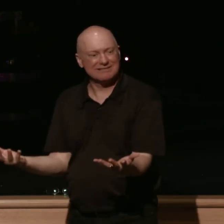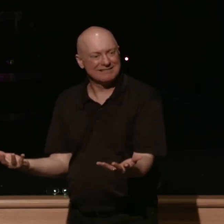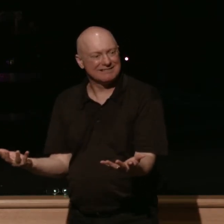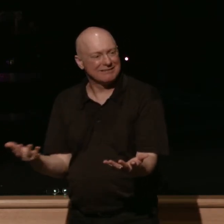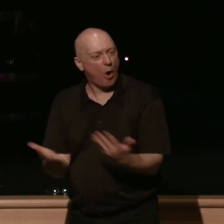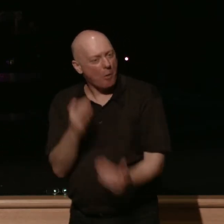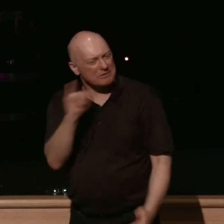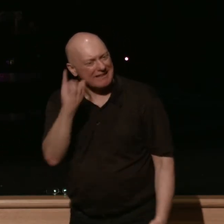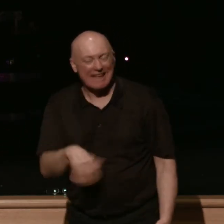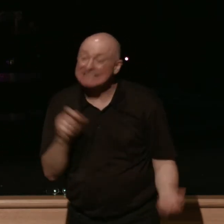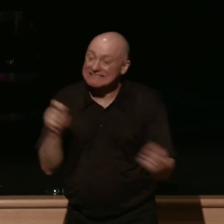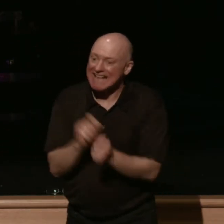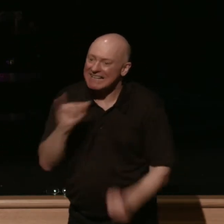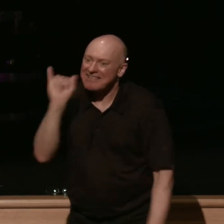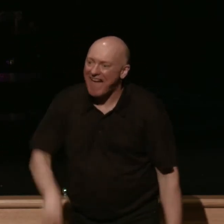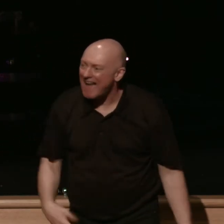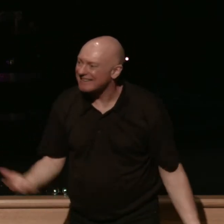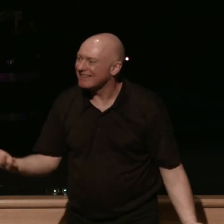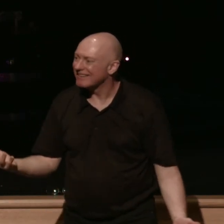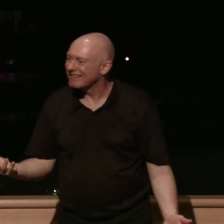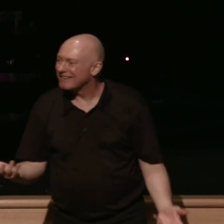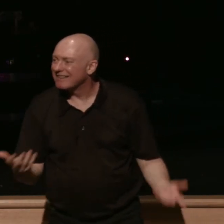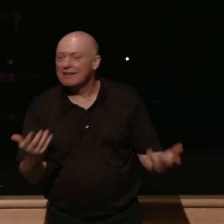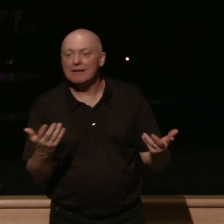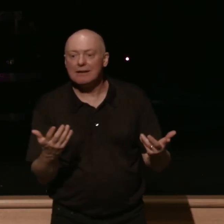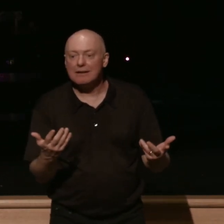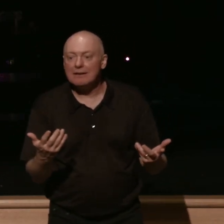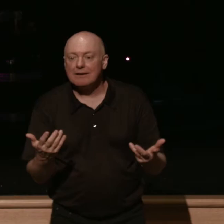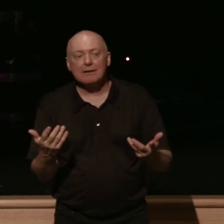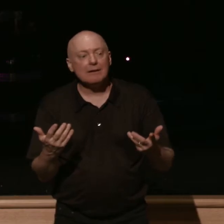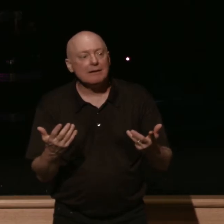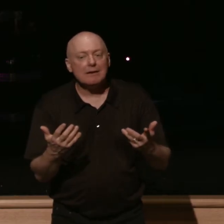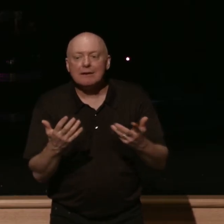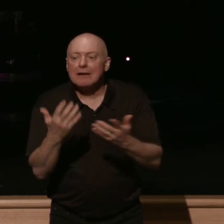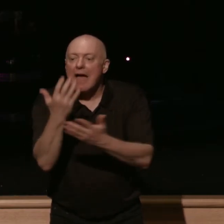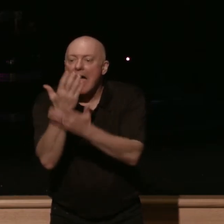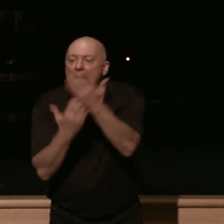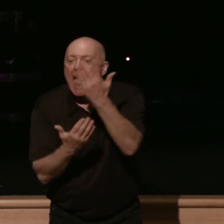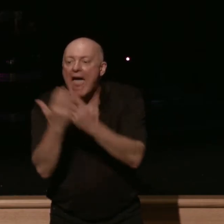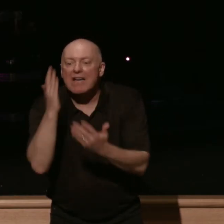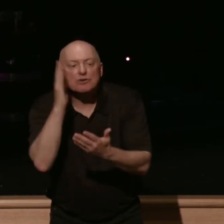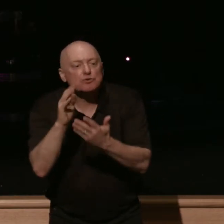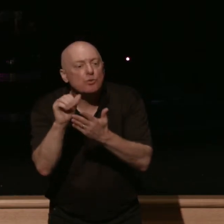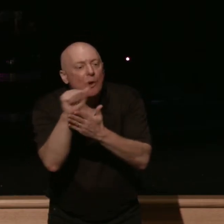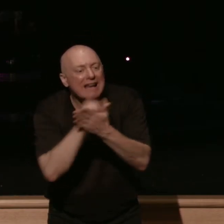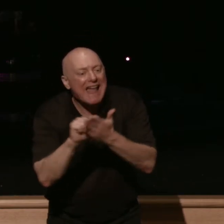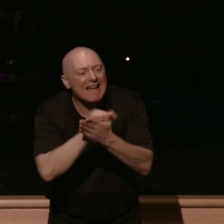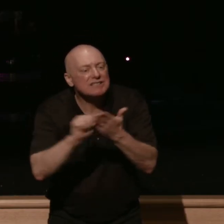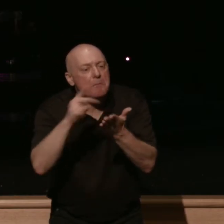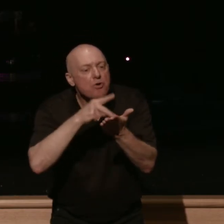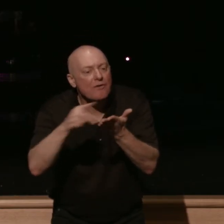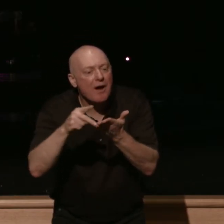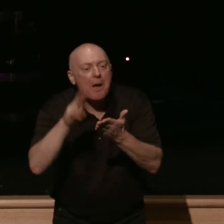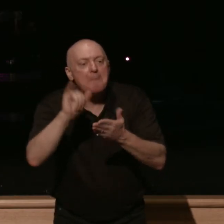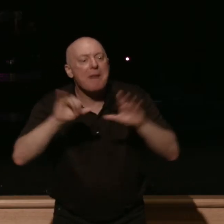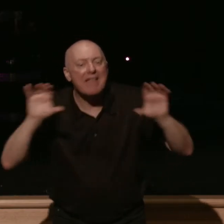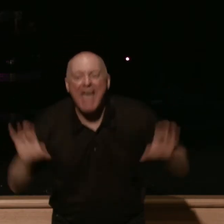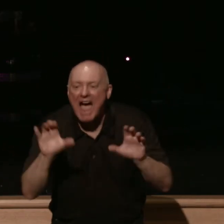it's exactly like that how about this his hands cleanse and purify by the actions of his hands